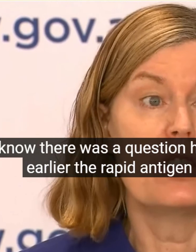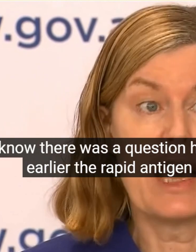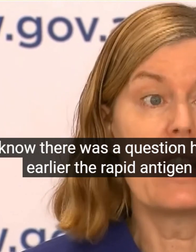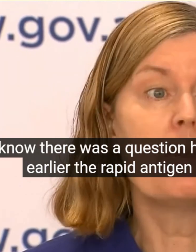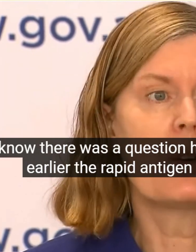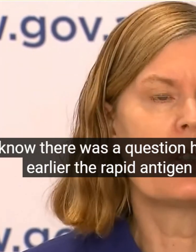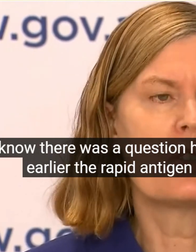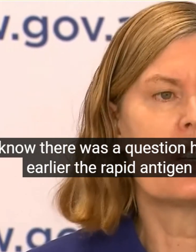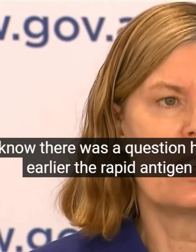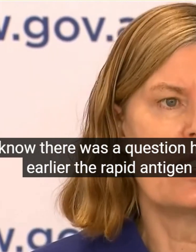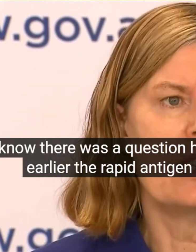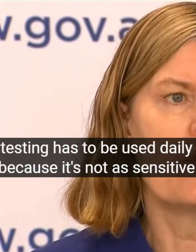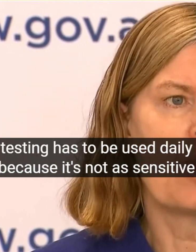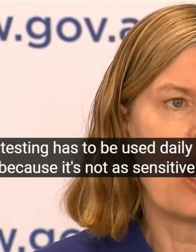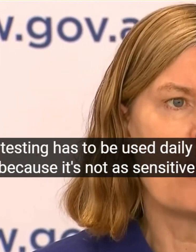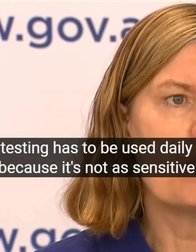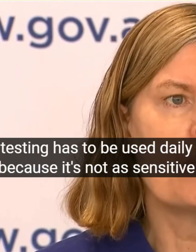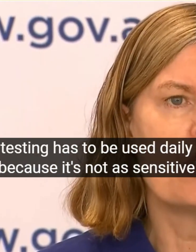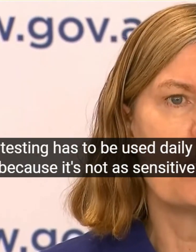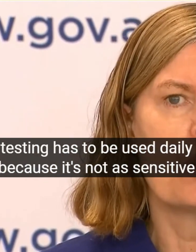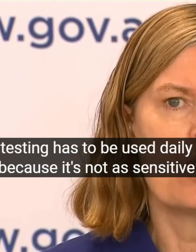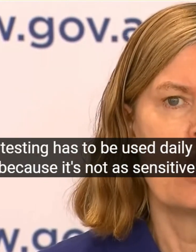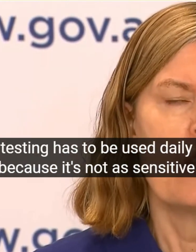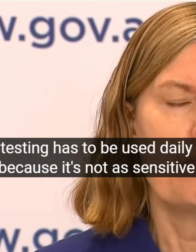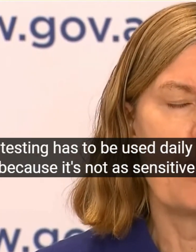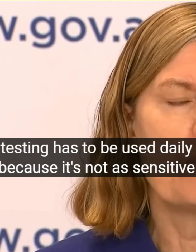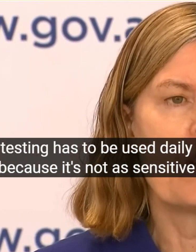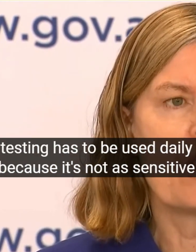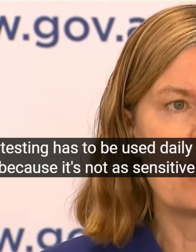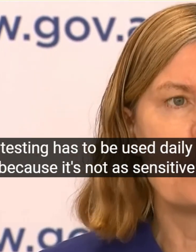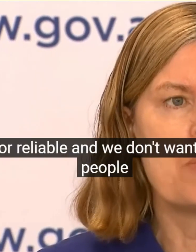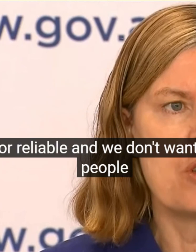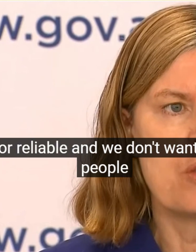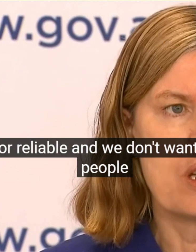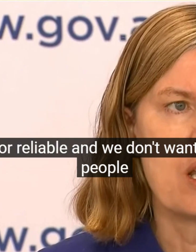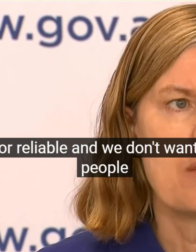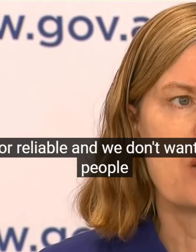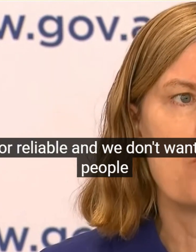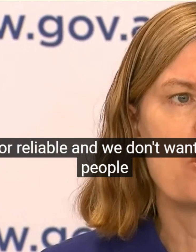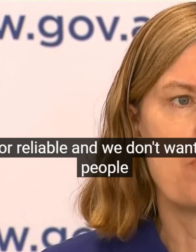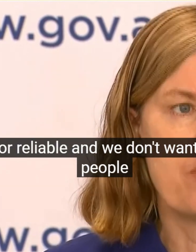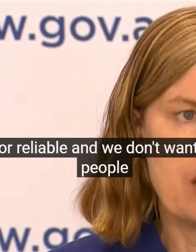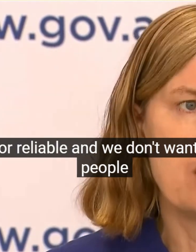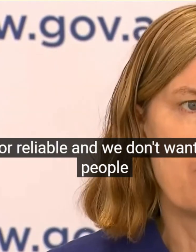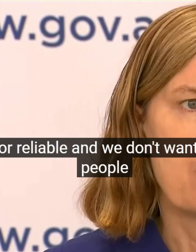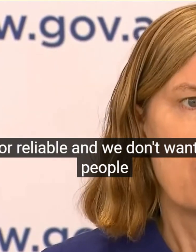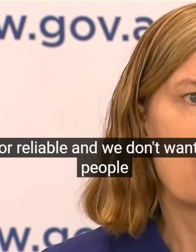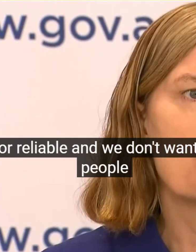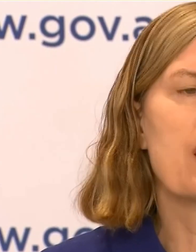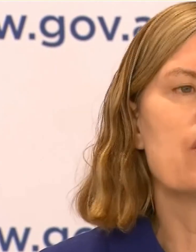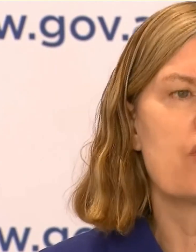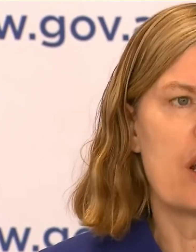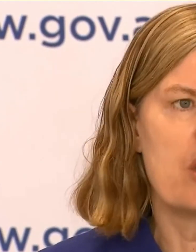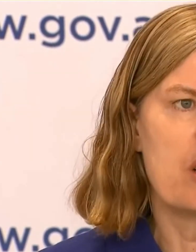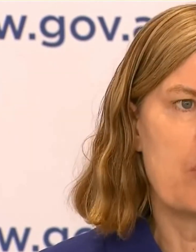Has To Be Used Daily Because It Is Not As Sensitive Or Reliable And We Don't Want People That Have Got Symptoms To Use It But It Almost A Preventive